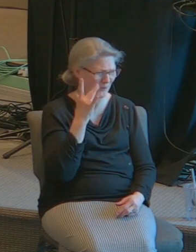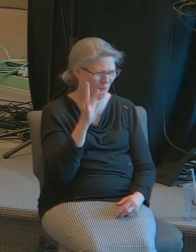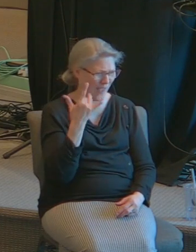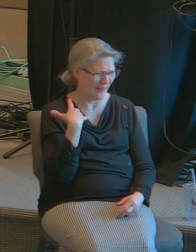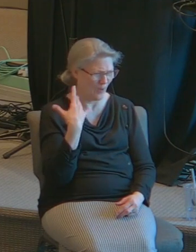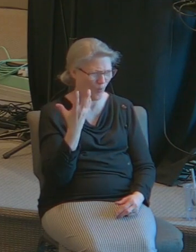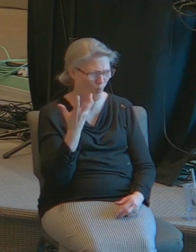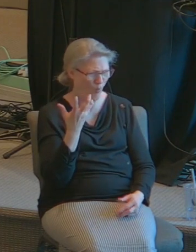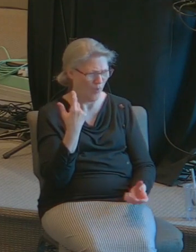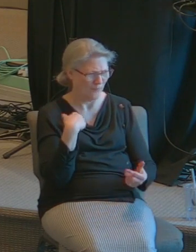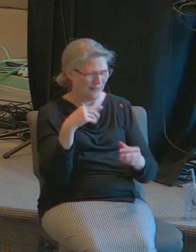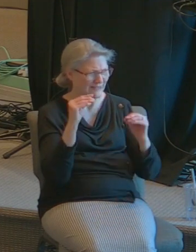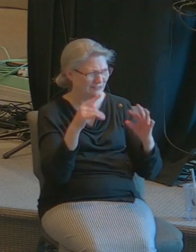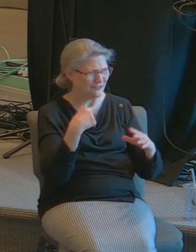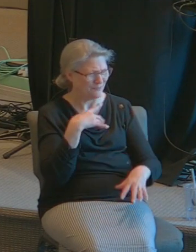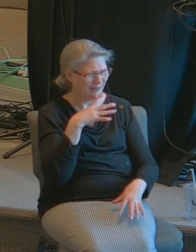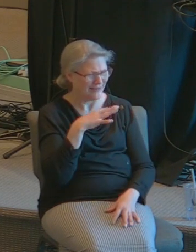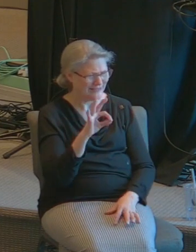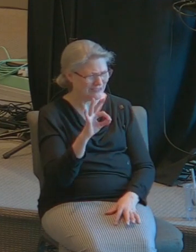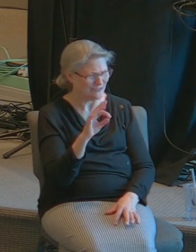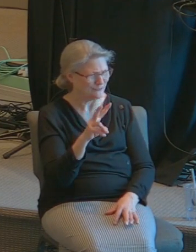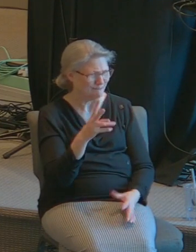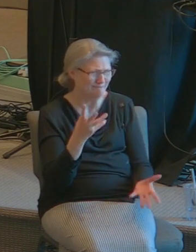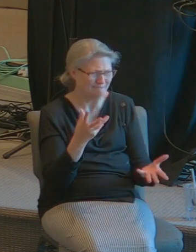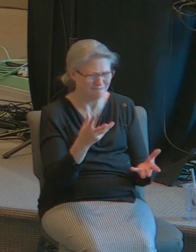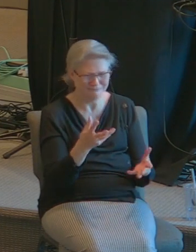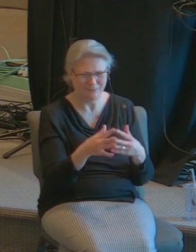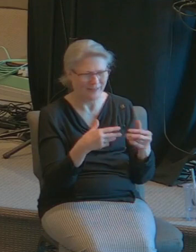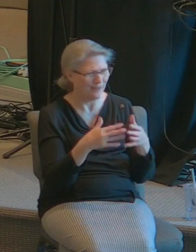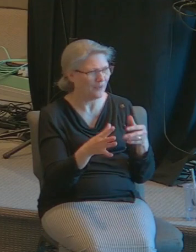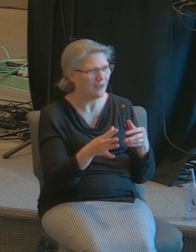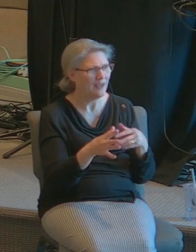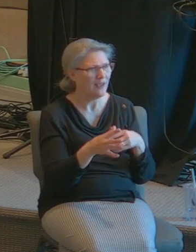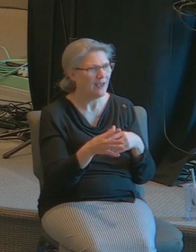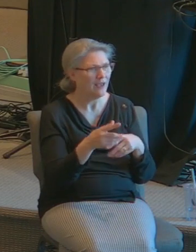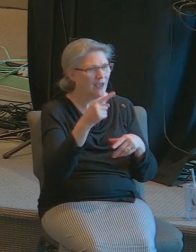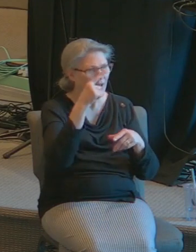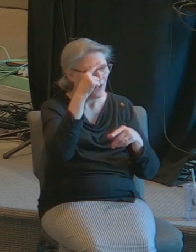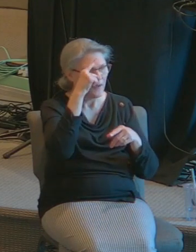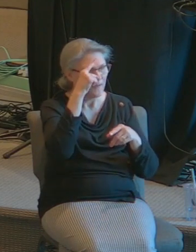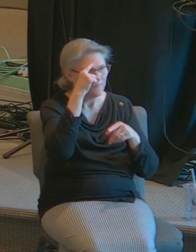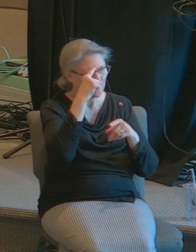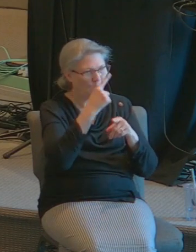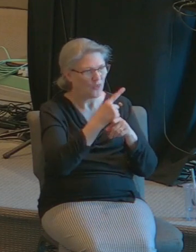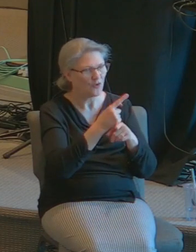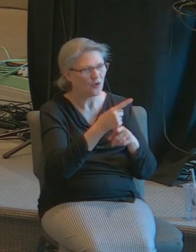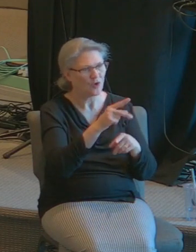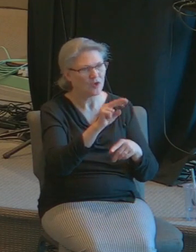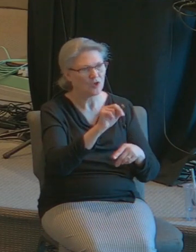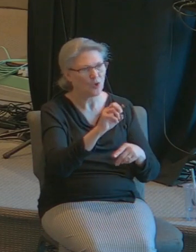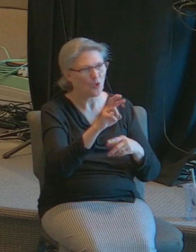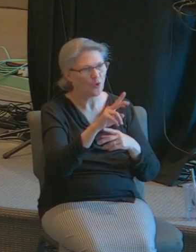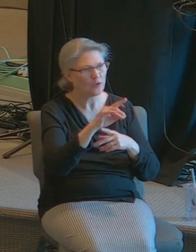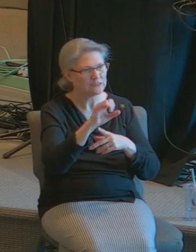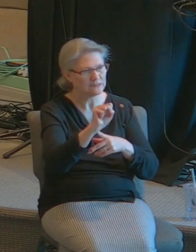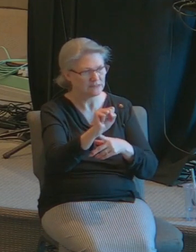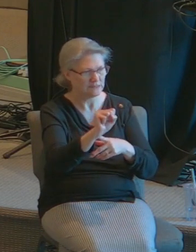but brother Norris the professor there of that class